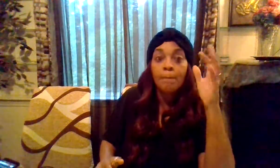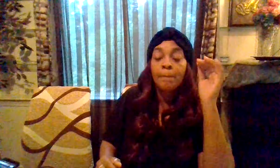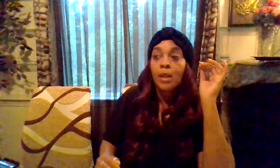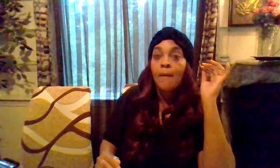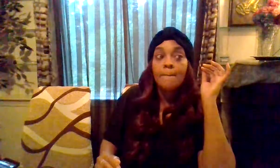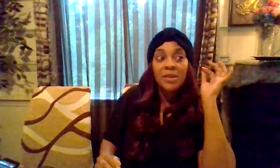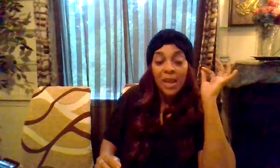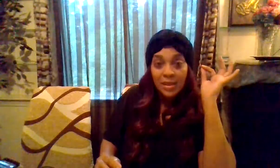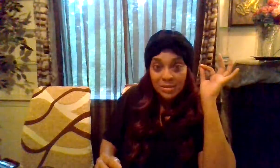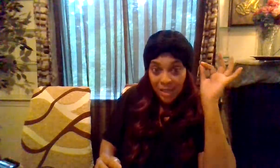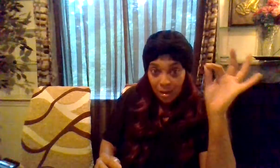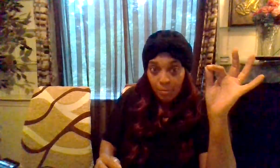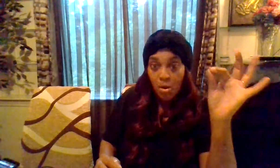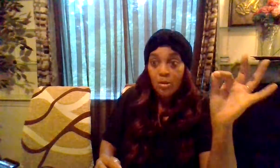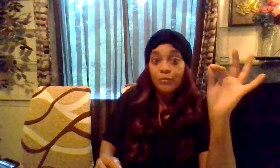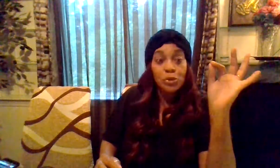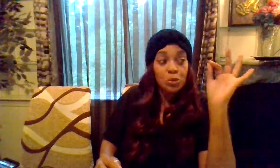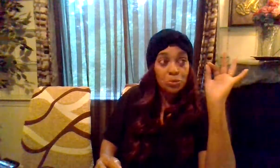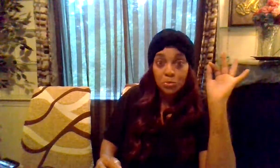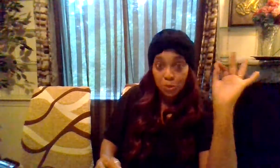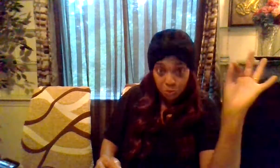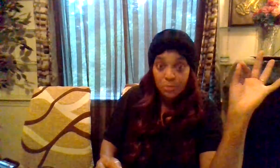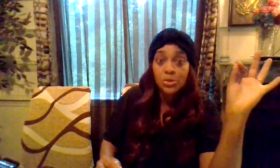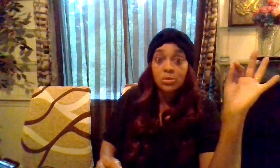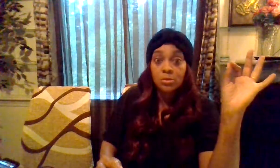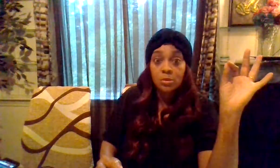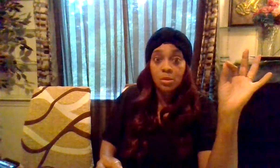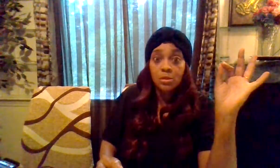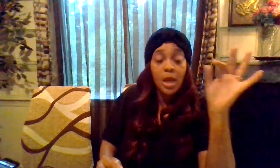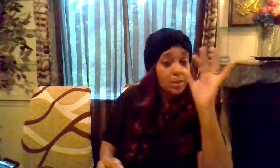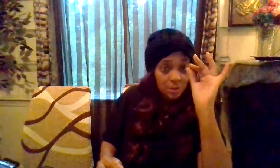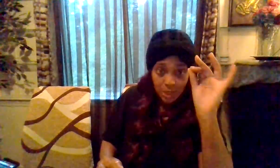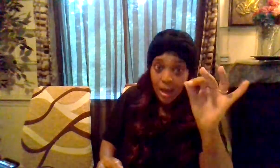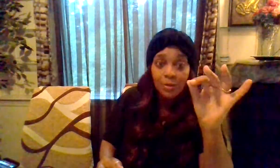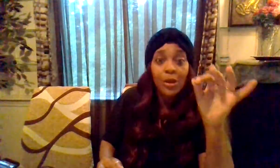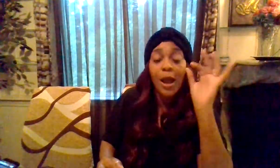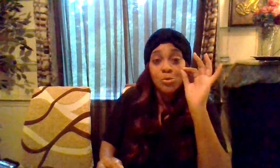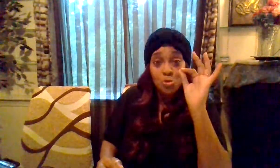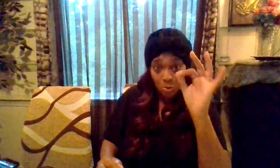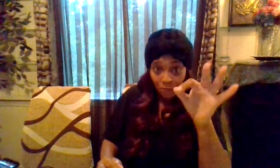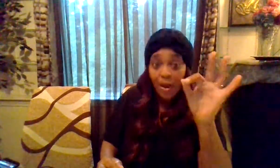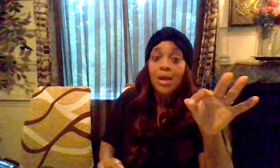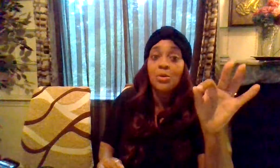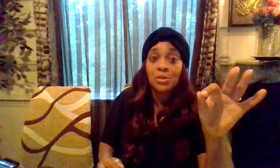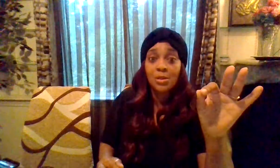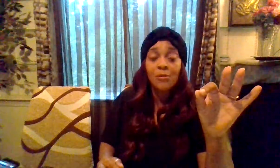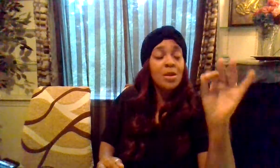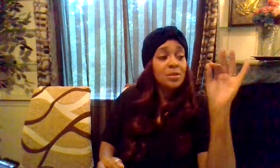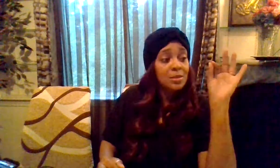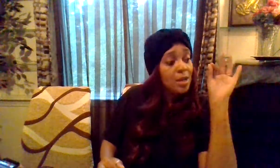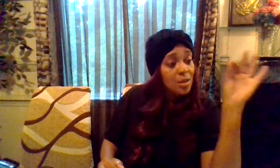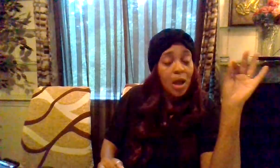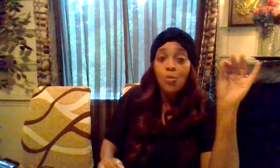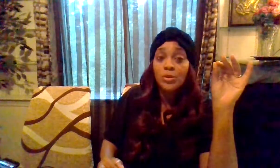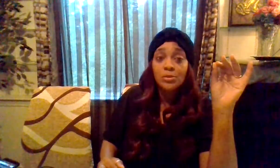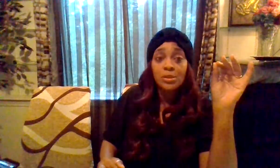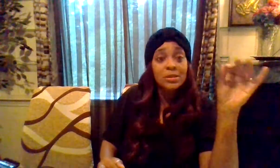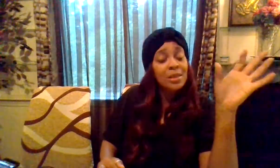but that is not a part of your description that is not how you going to find yourself it's like yeah i went through this